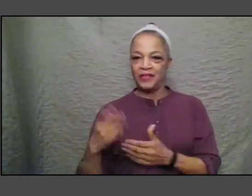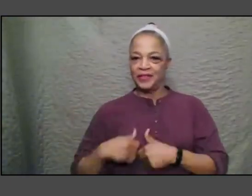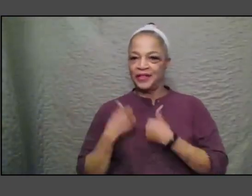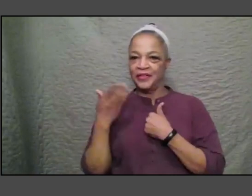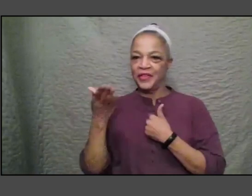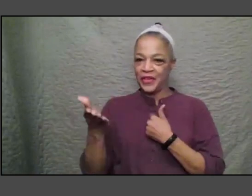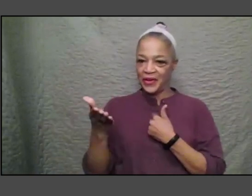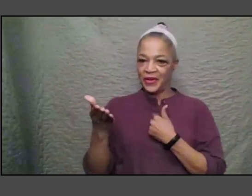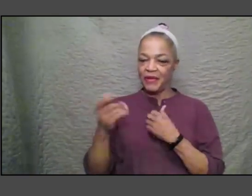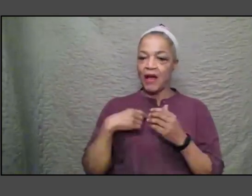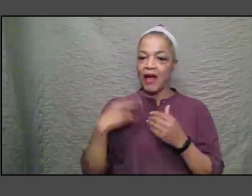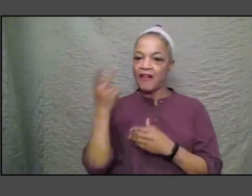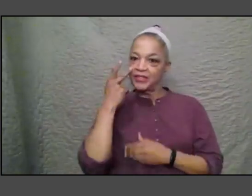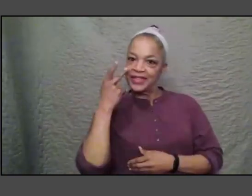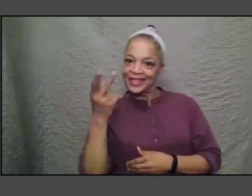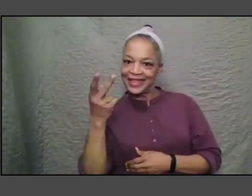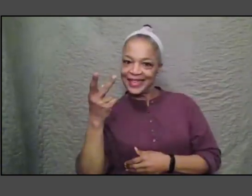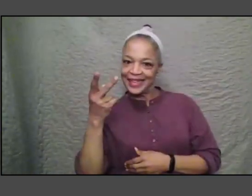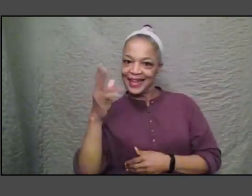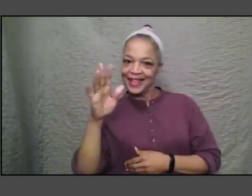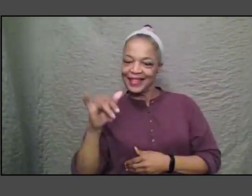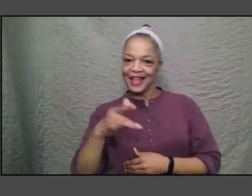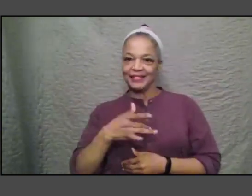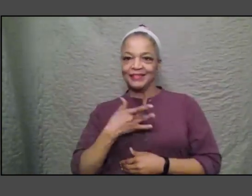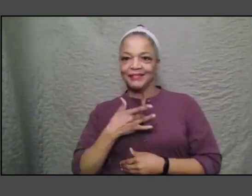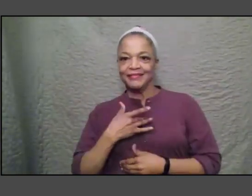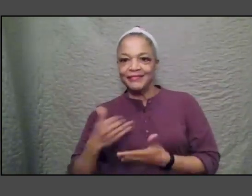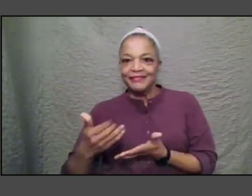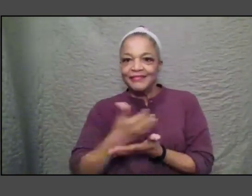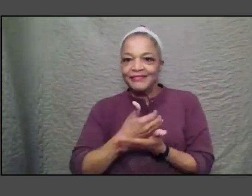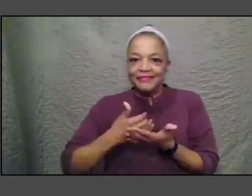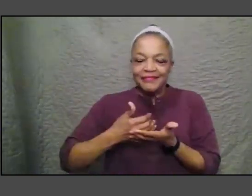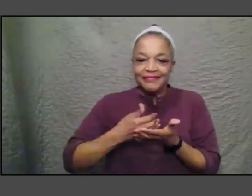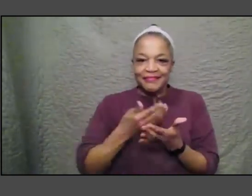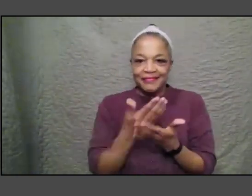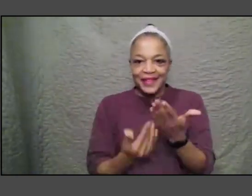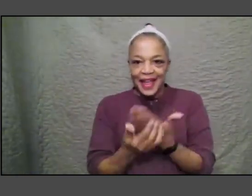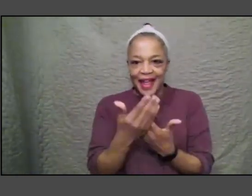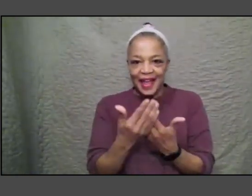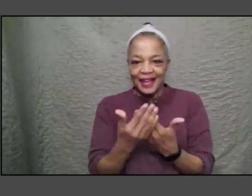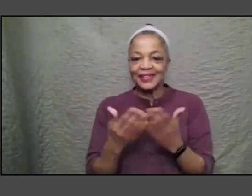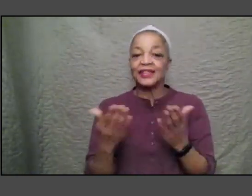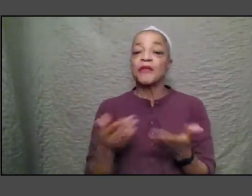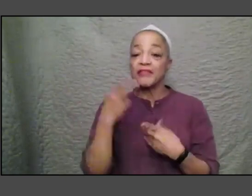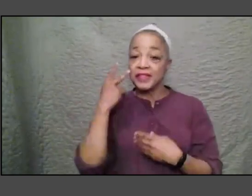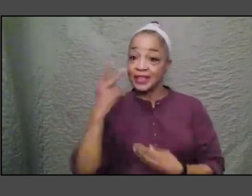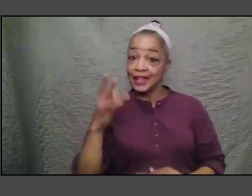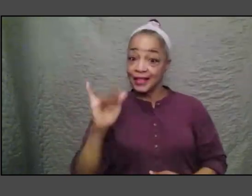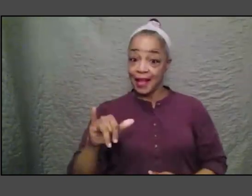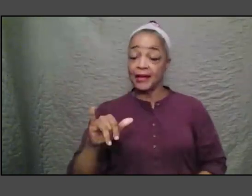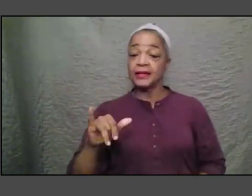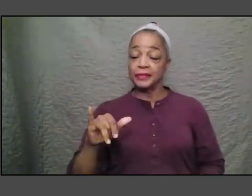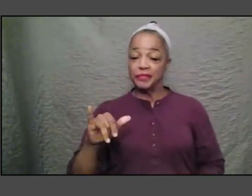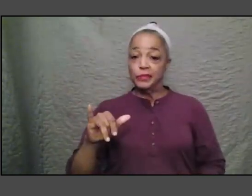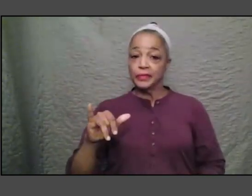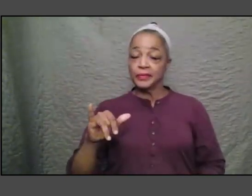that sense of of hand for for a long time um and I just had to share so my